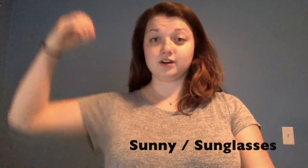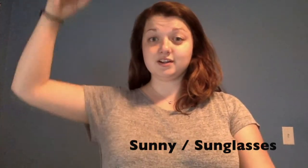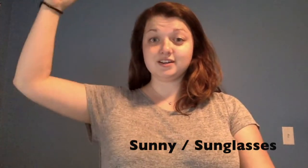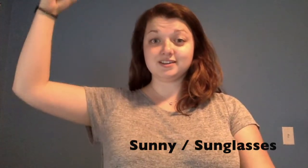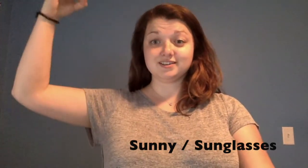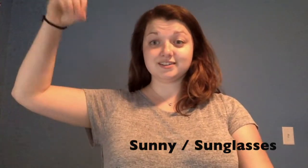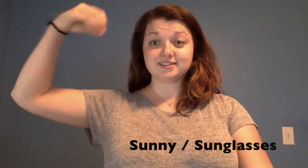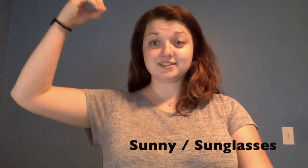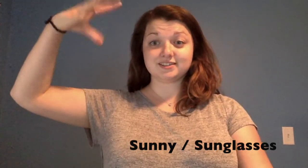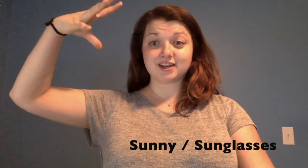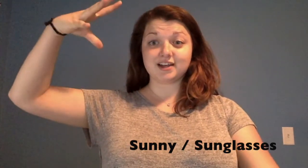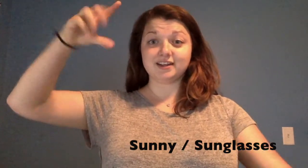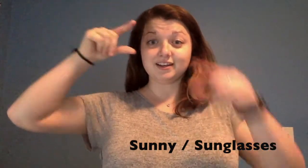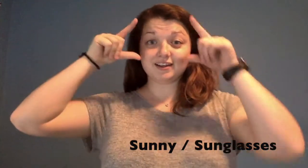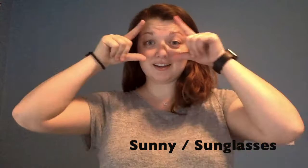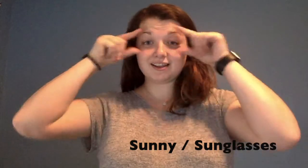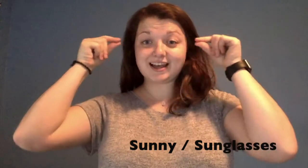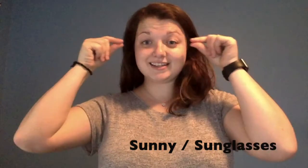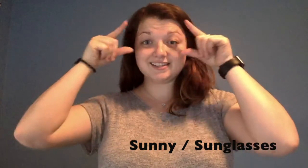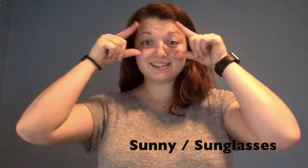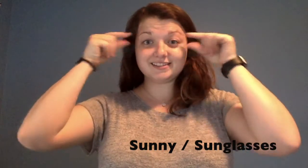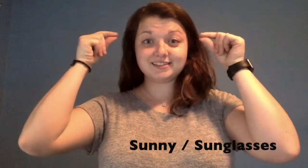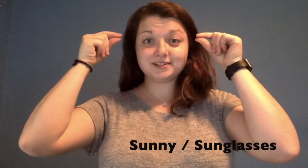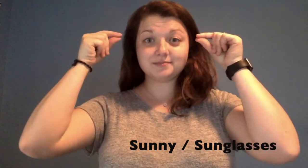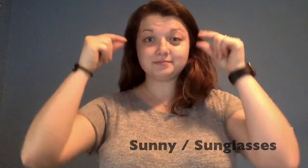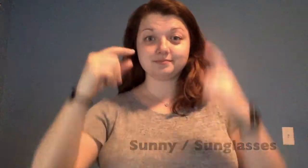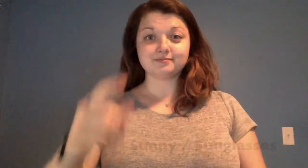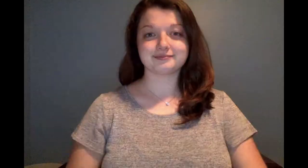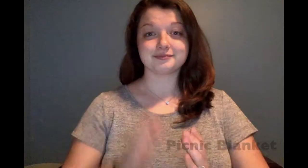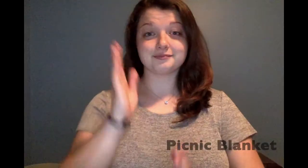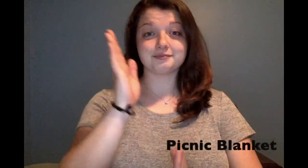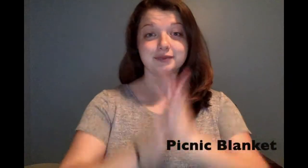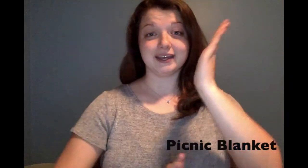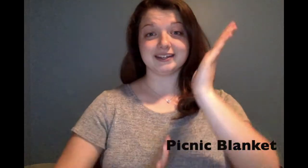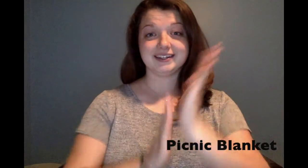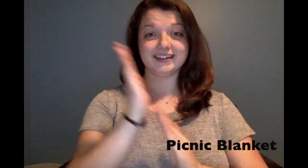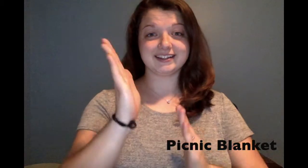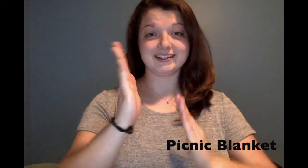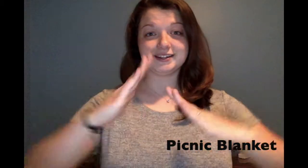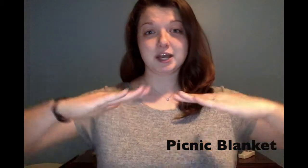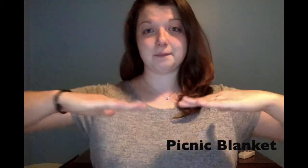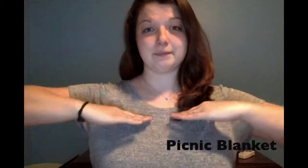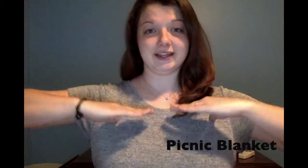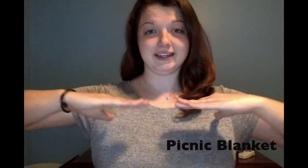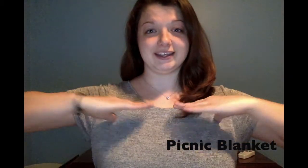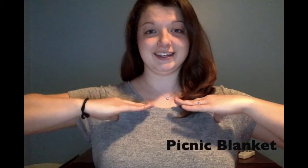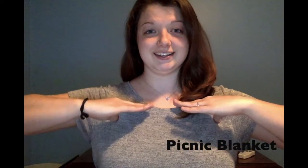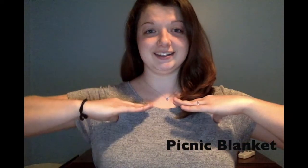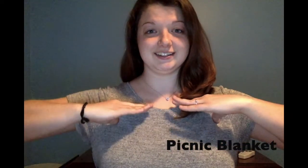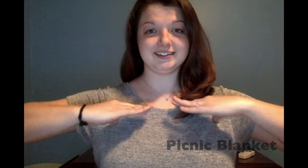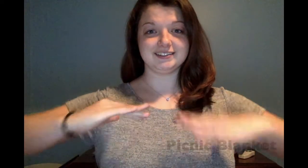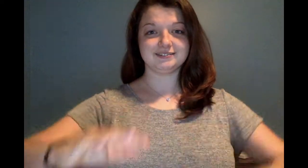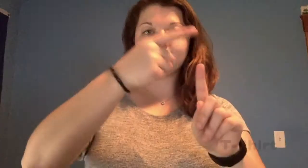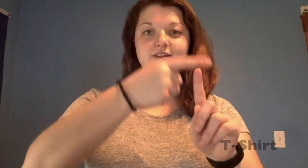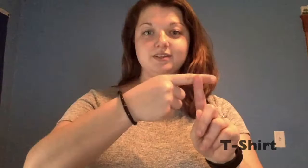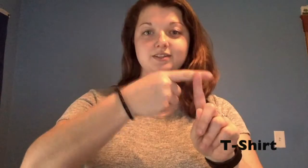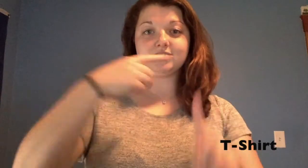sunglasses, picnic blanket, t